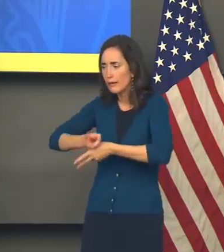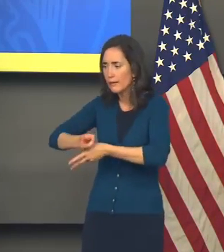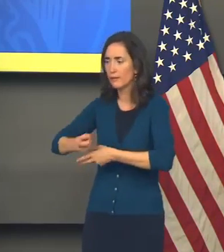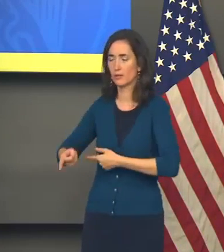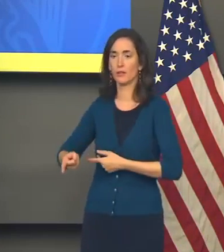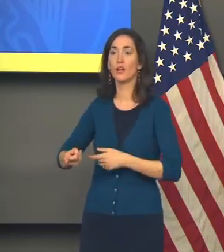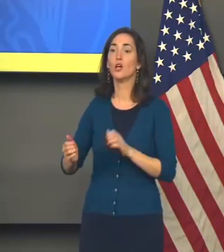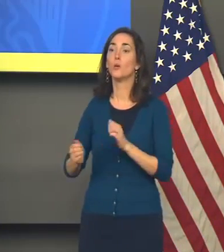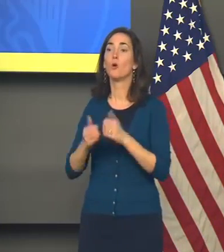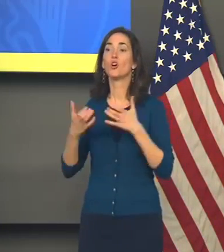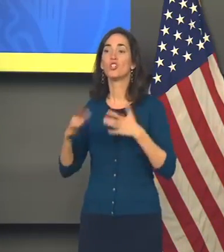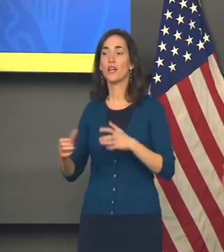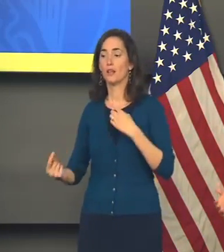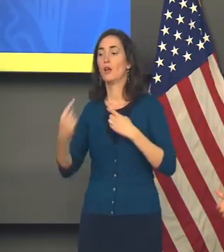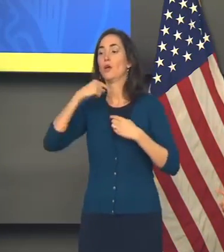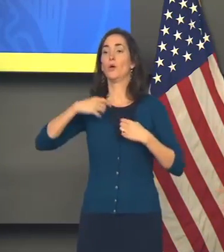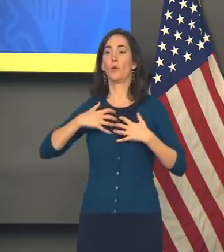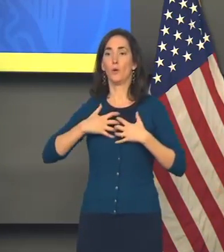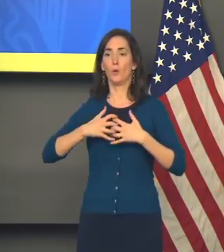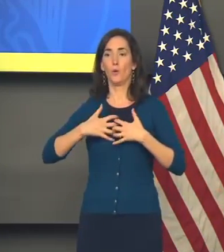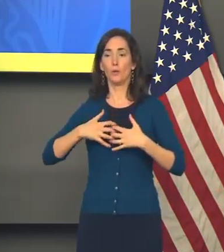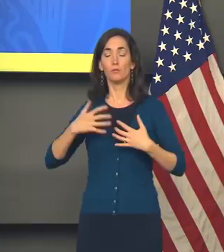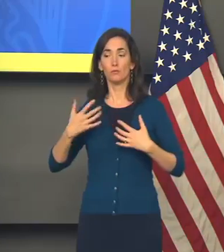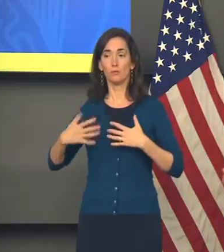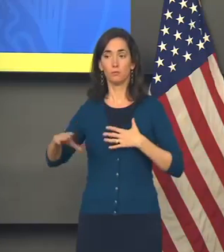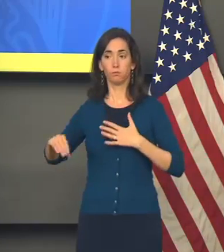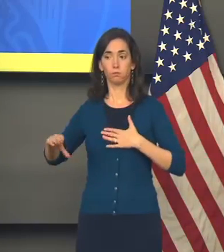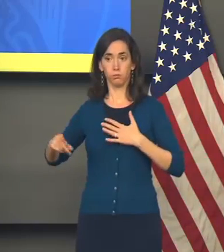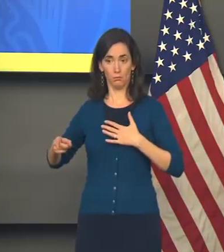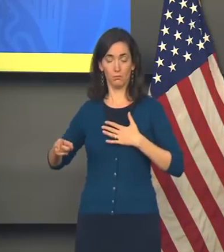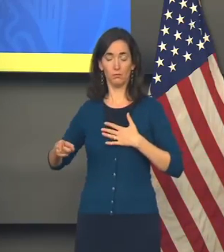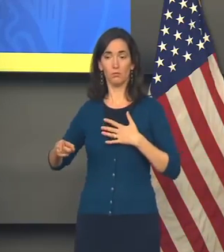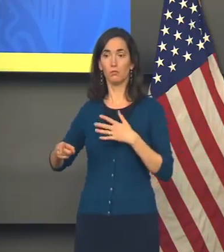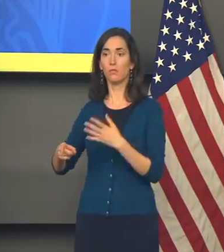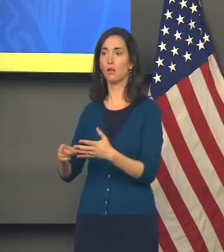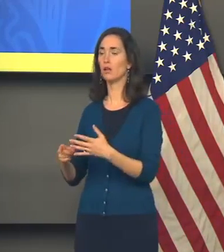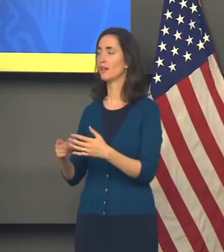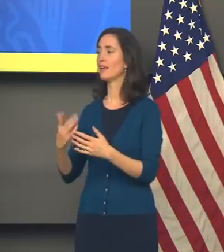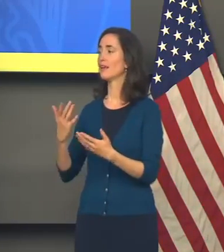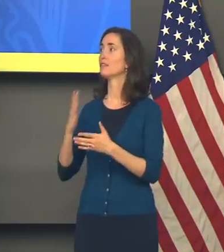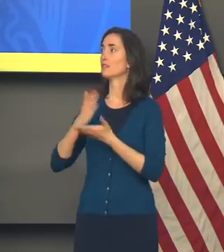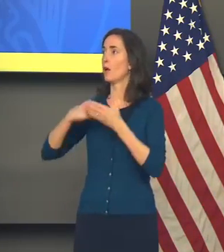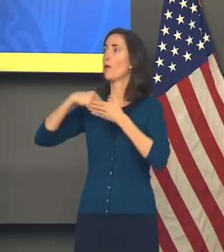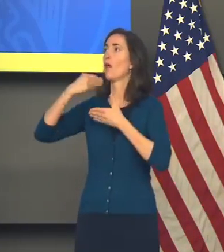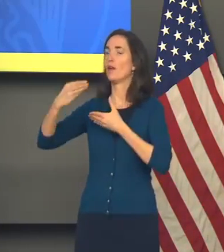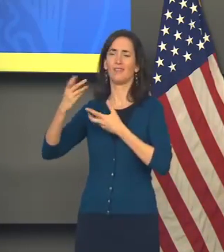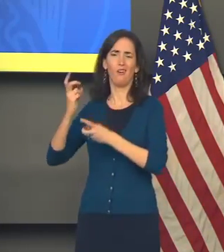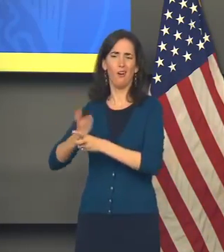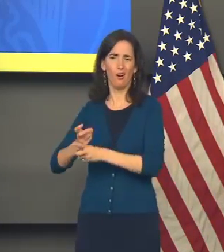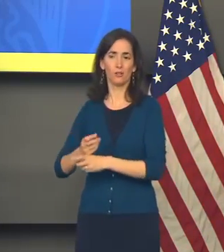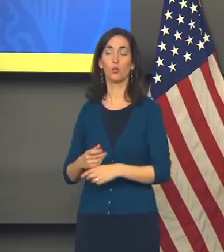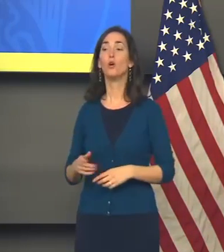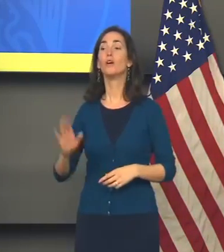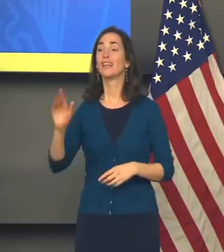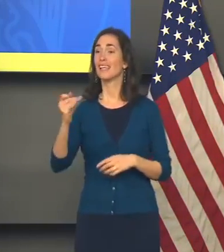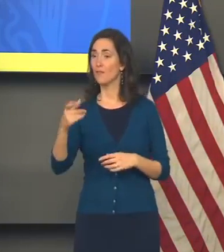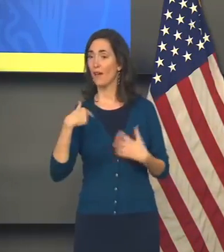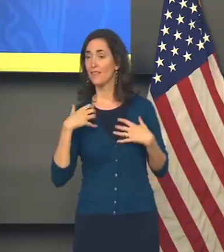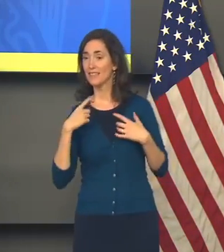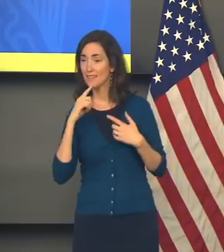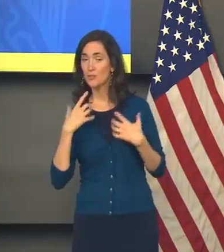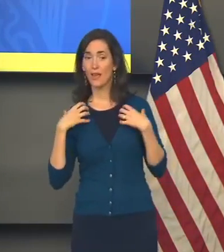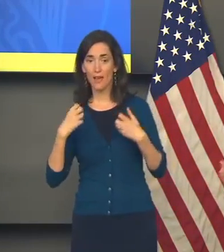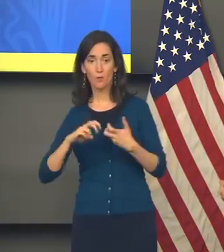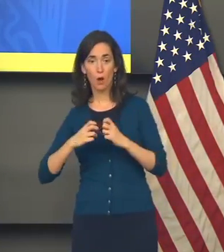put on the ventilator, be harder to get off that ventilator. Anytime you go into the hospital, if you have serious underlying conditions or if you're older, the risk is higher.